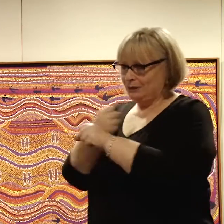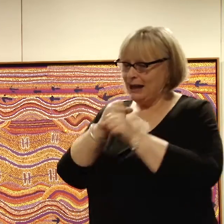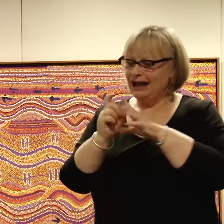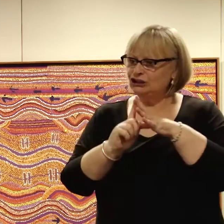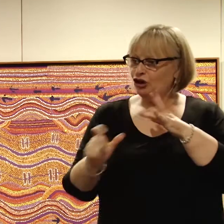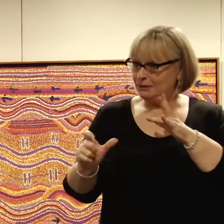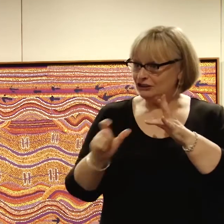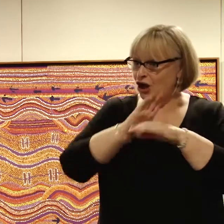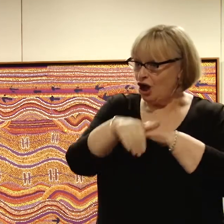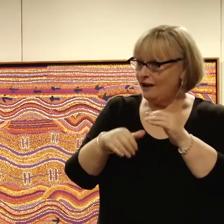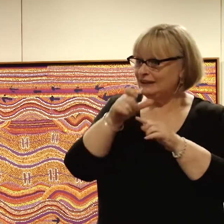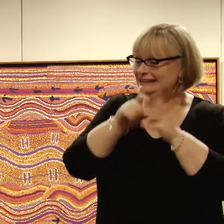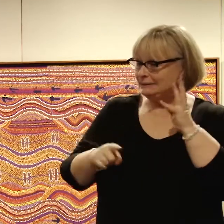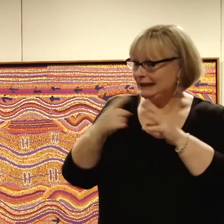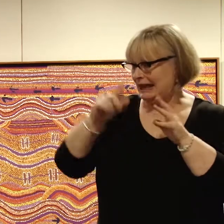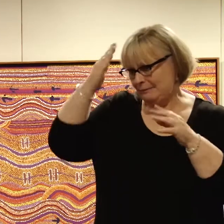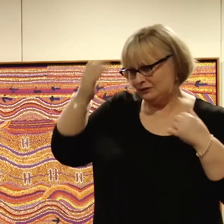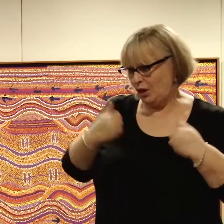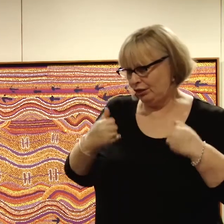about disability and mental health.